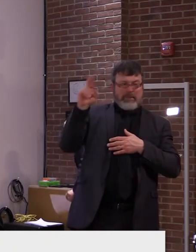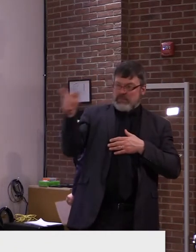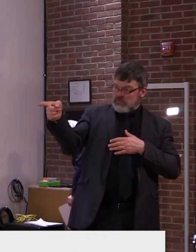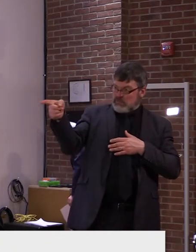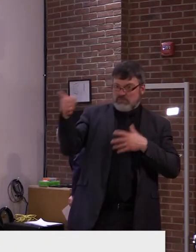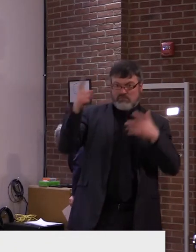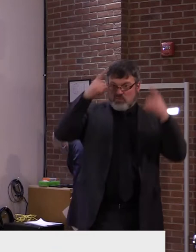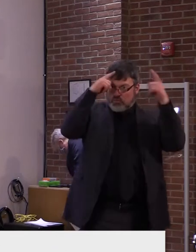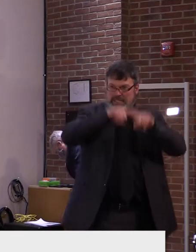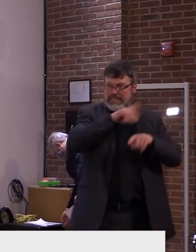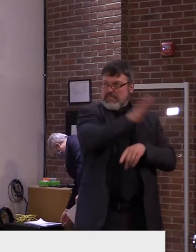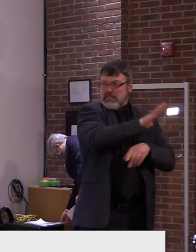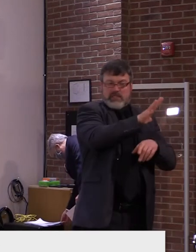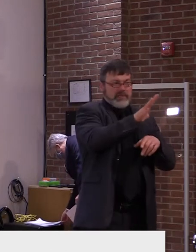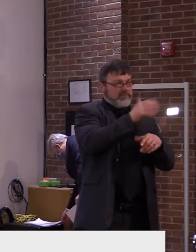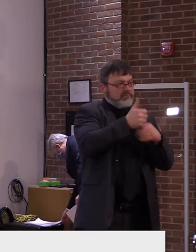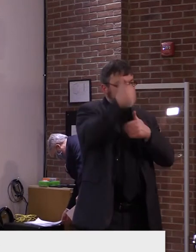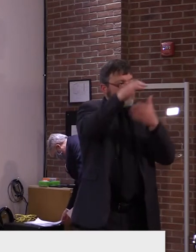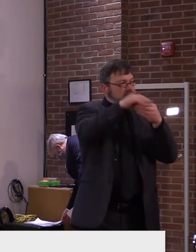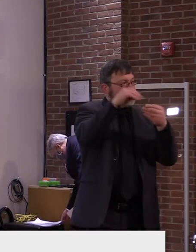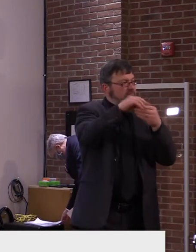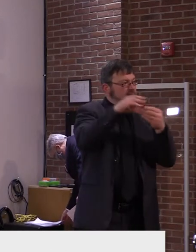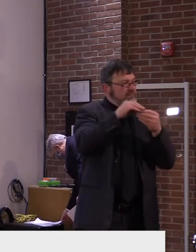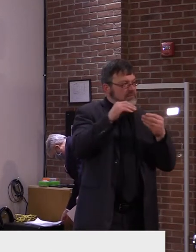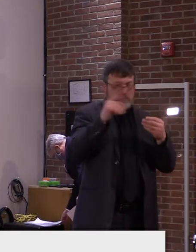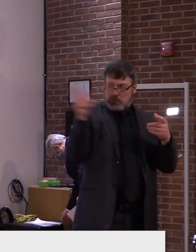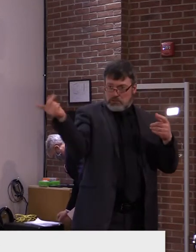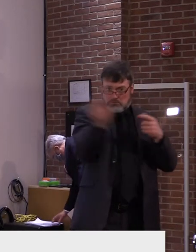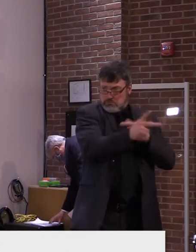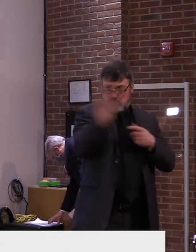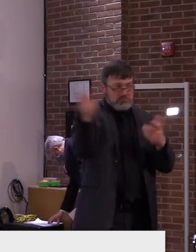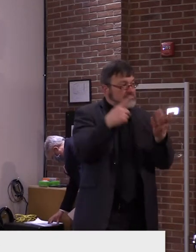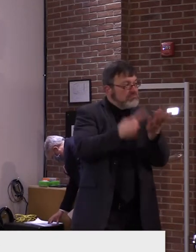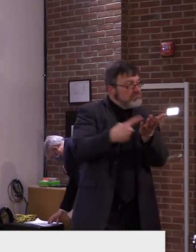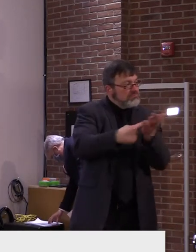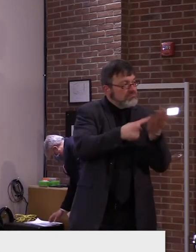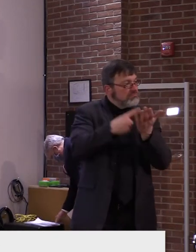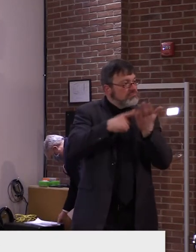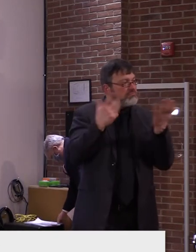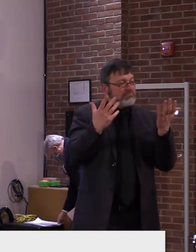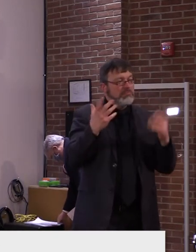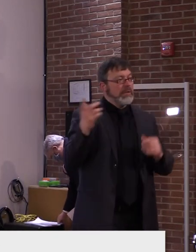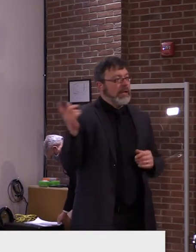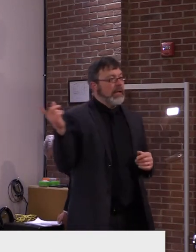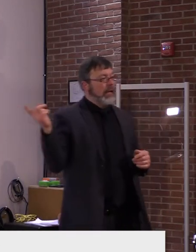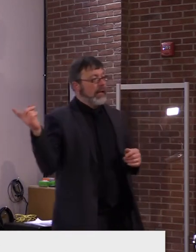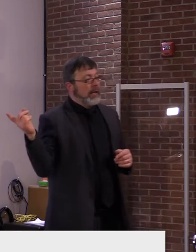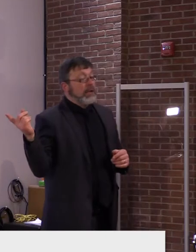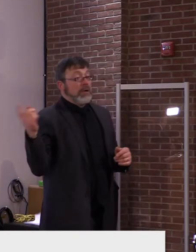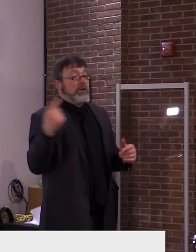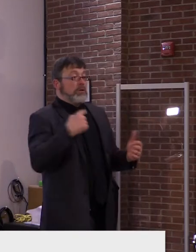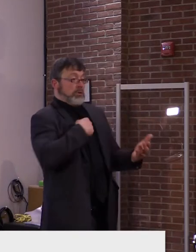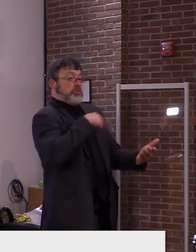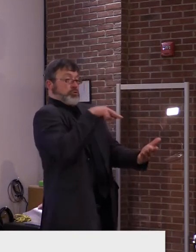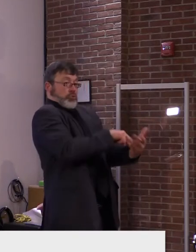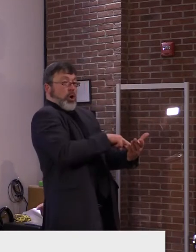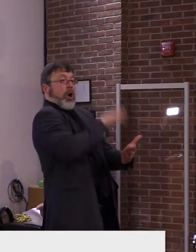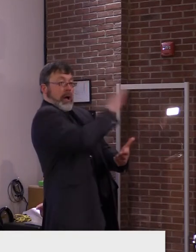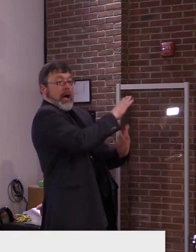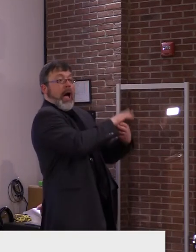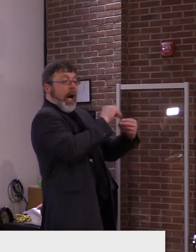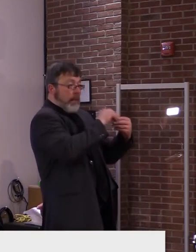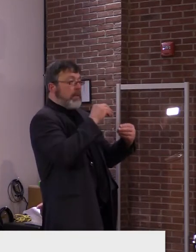well? Um, I have not spoke, uh, spoken with him. I, I read that account. Um, I think it's unfortunate, you know, a younger